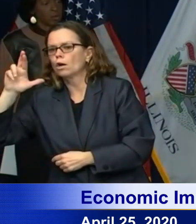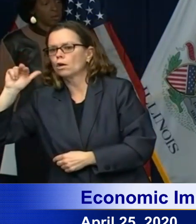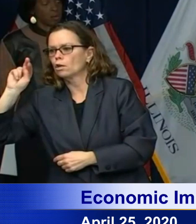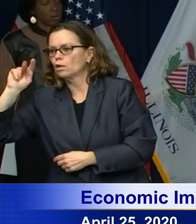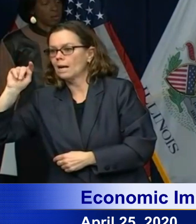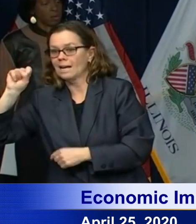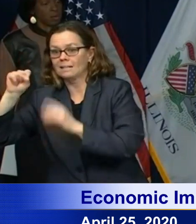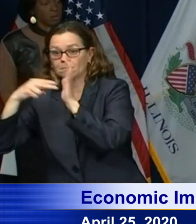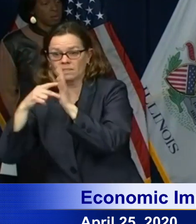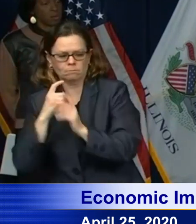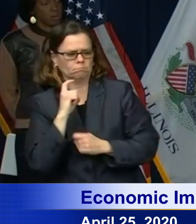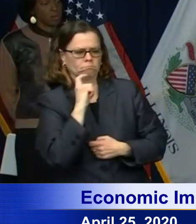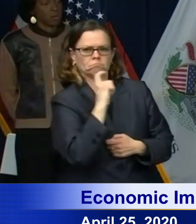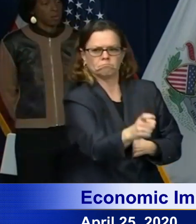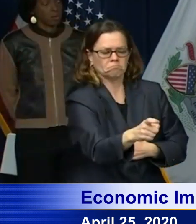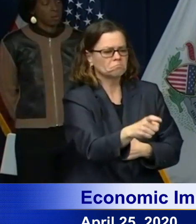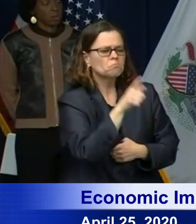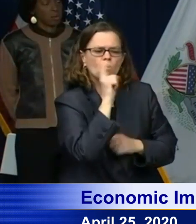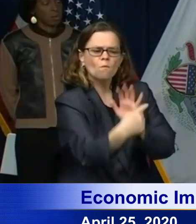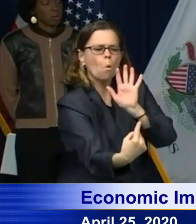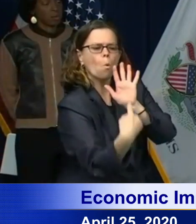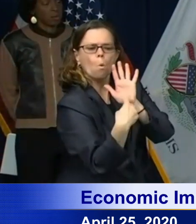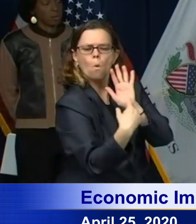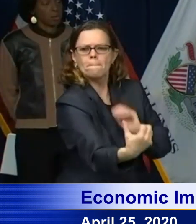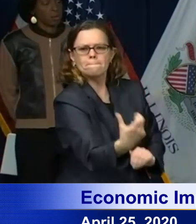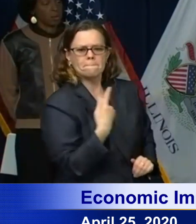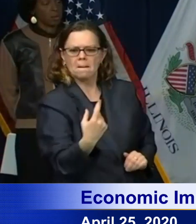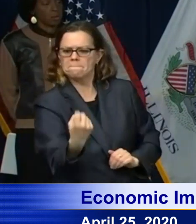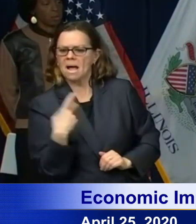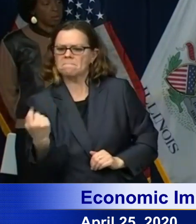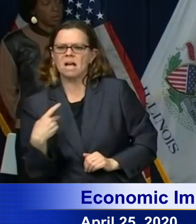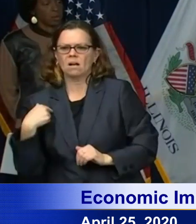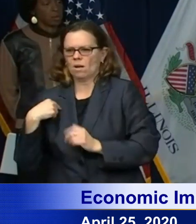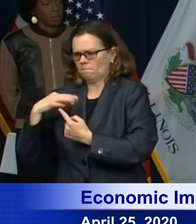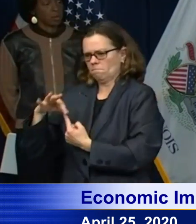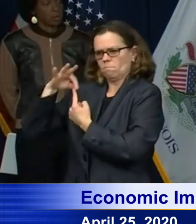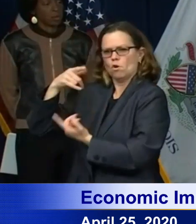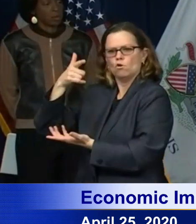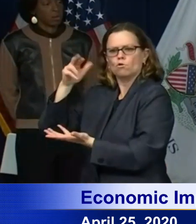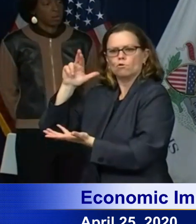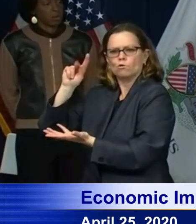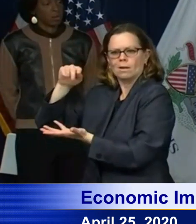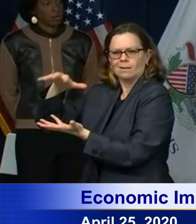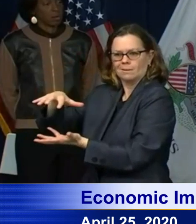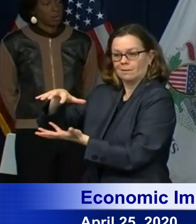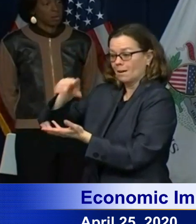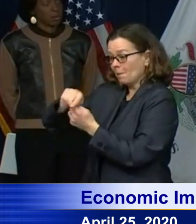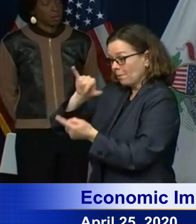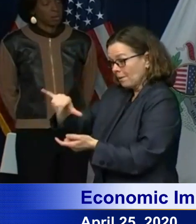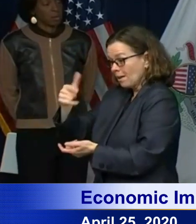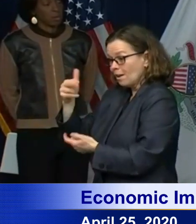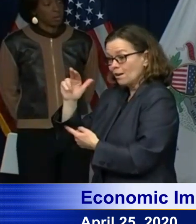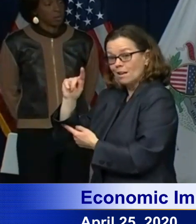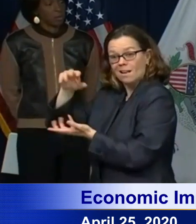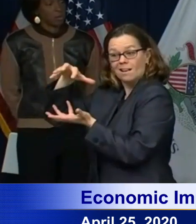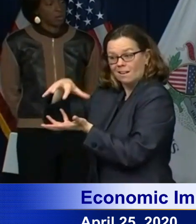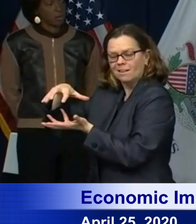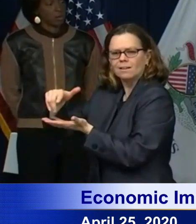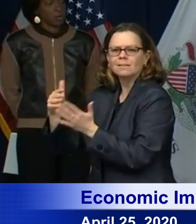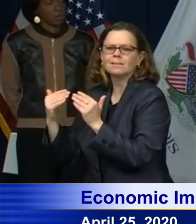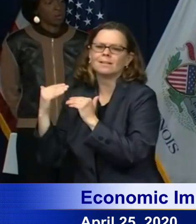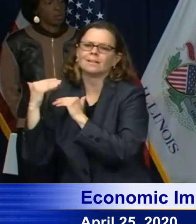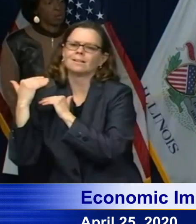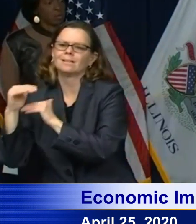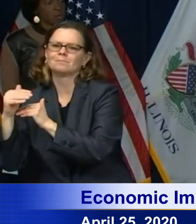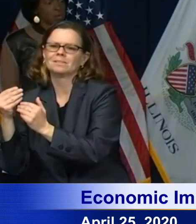the state. It's not enough. I mean, there's no way that the state can do what the federal government can do. And that's why